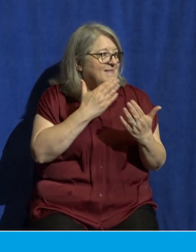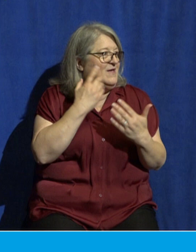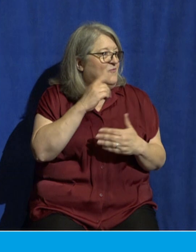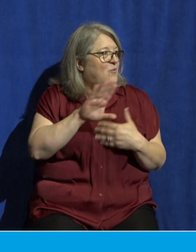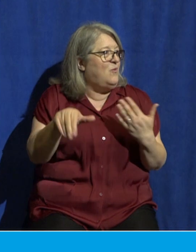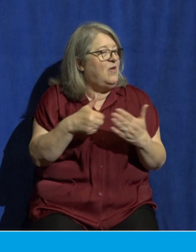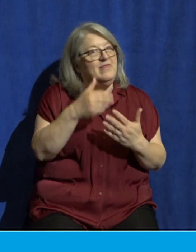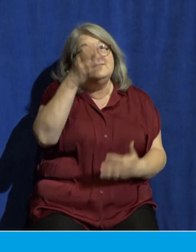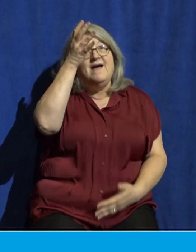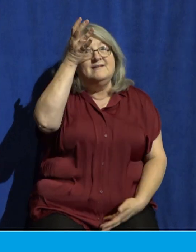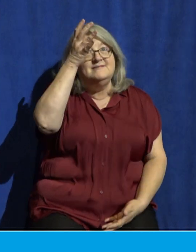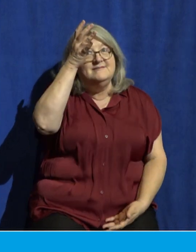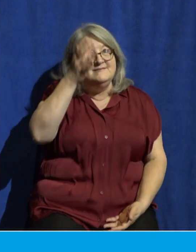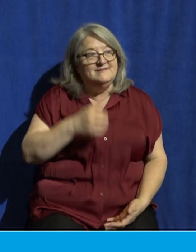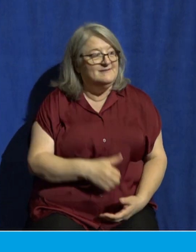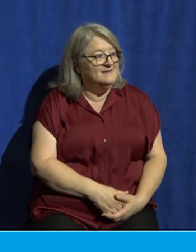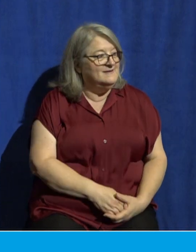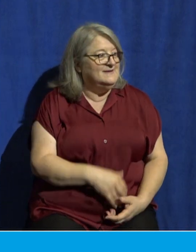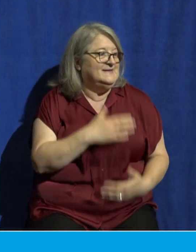Oh, yeah. Thanks for shouting me out, too. I appreciate it.